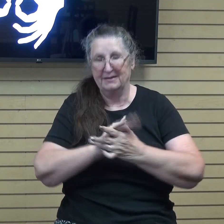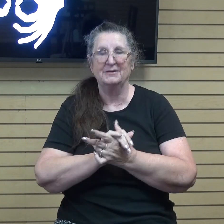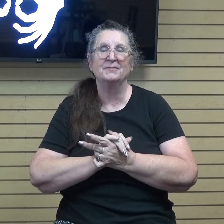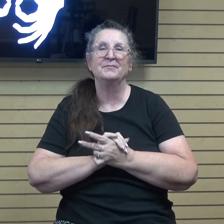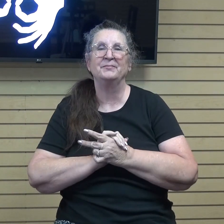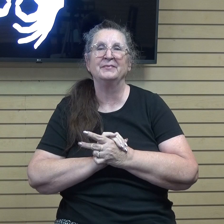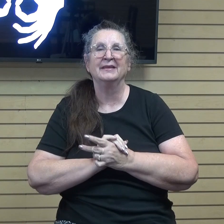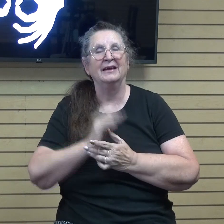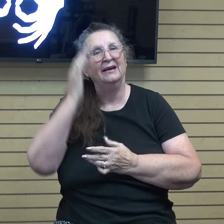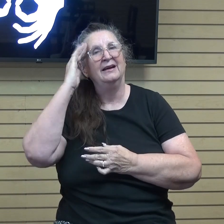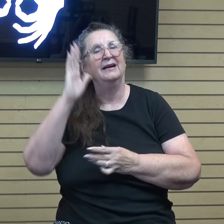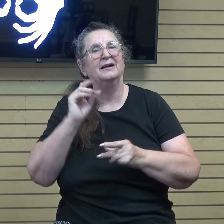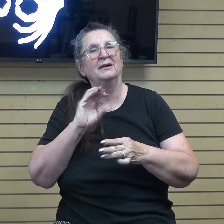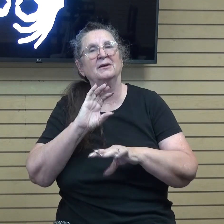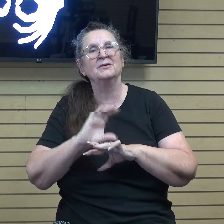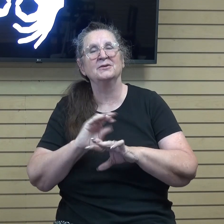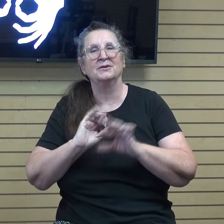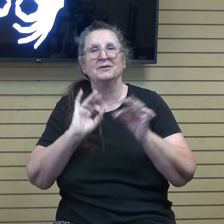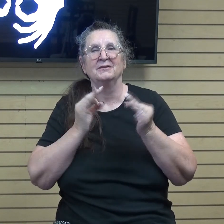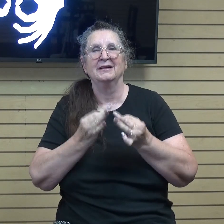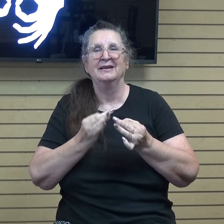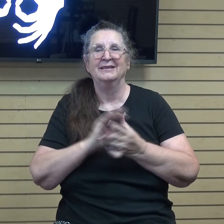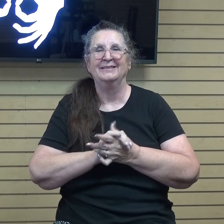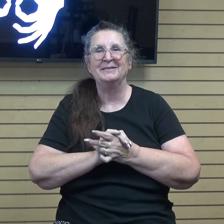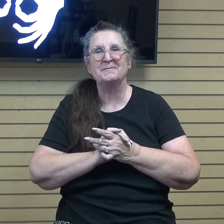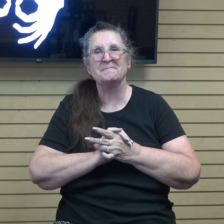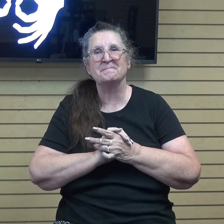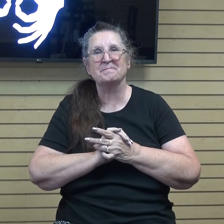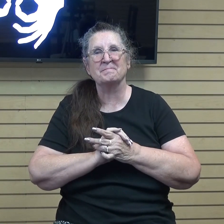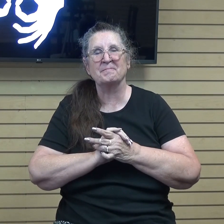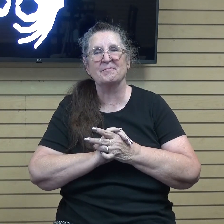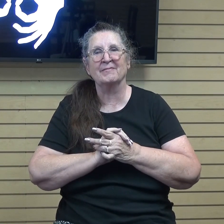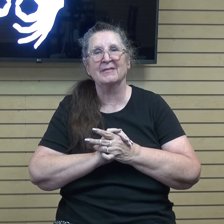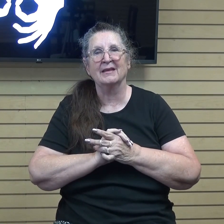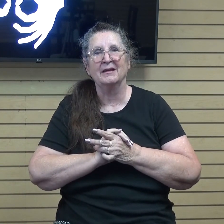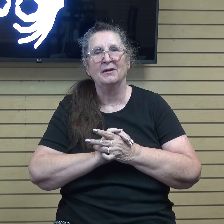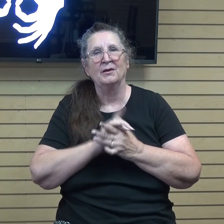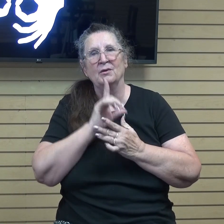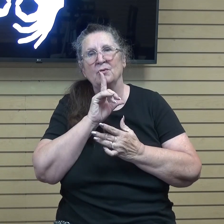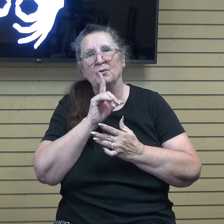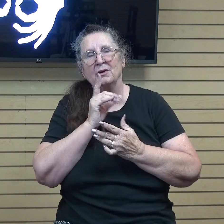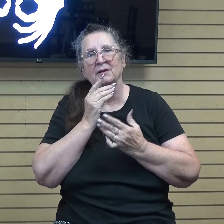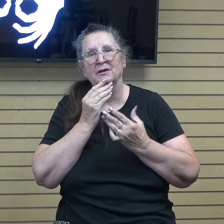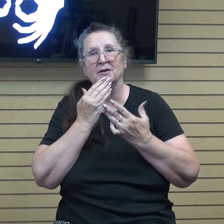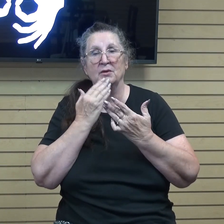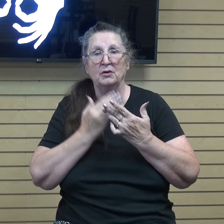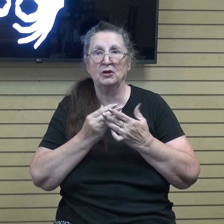Hello church family, it's really good to be in your home again and